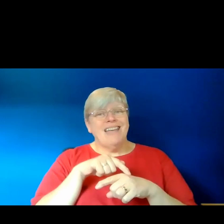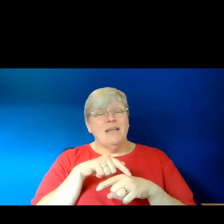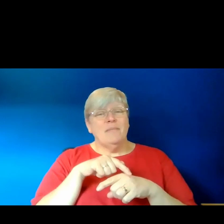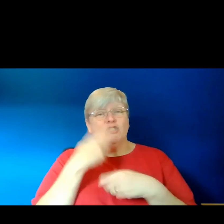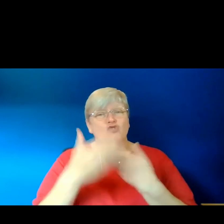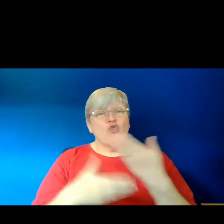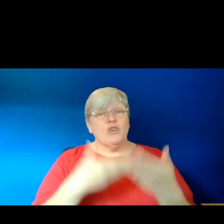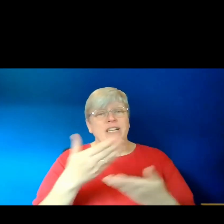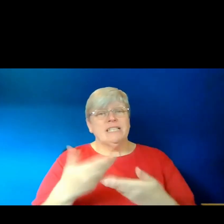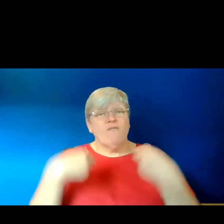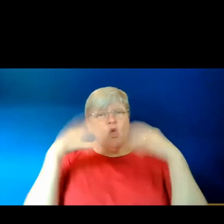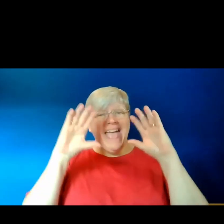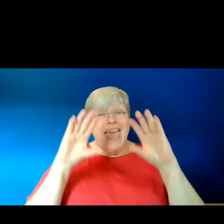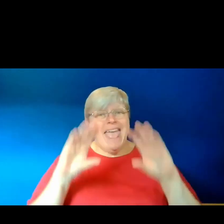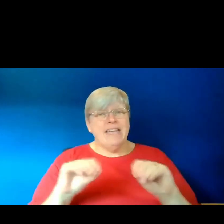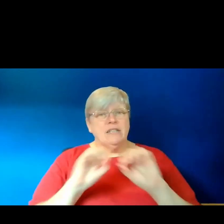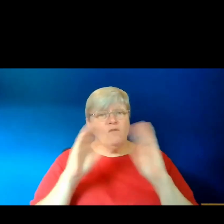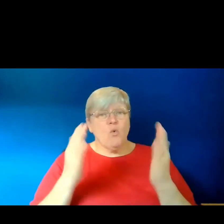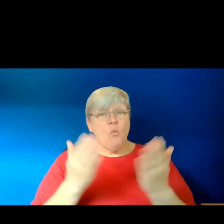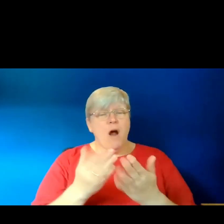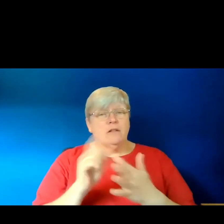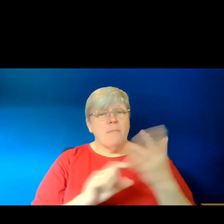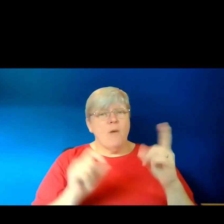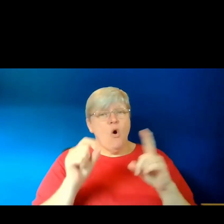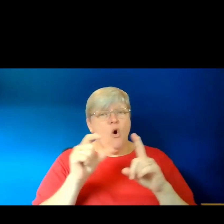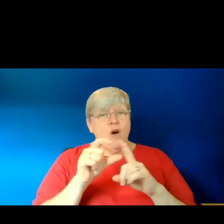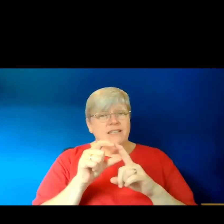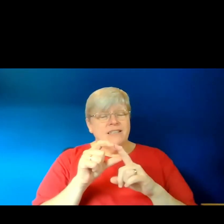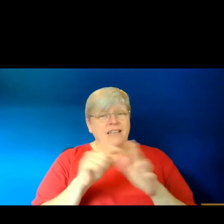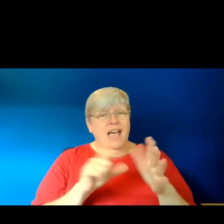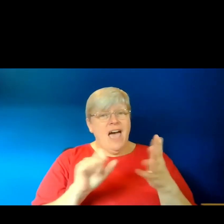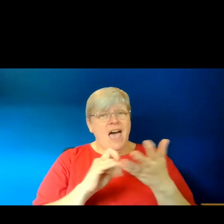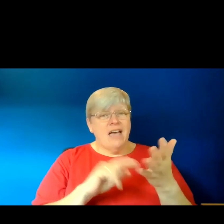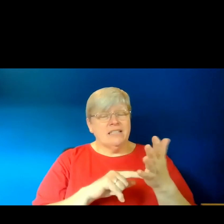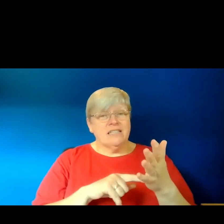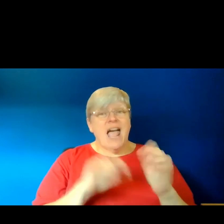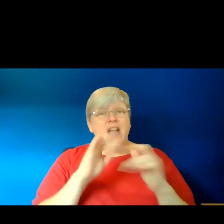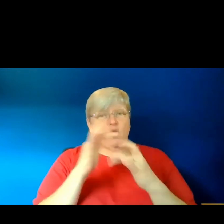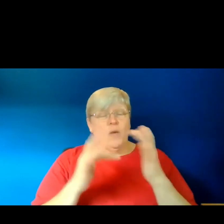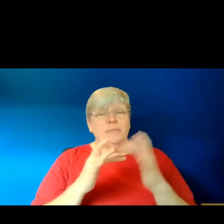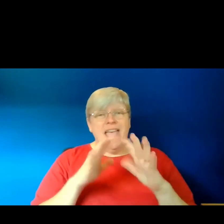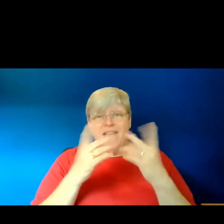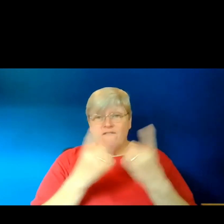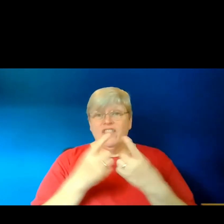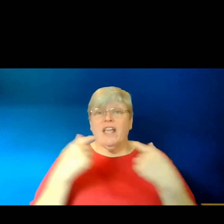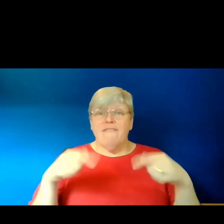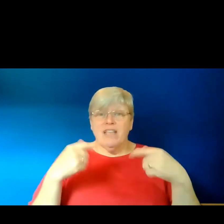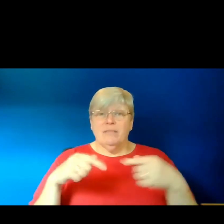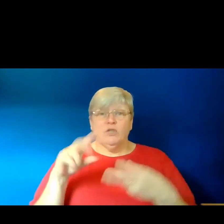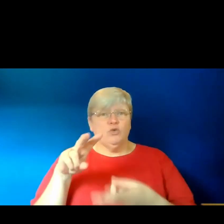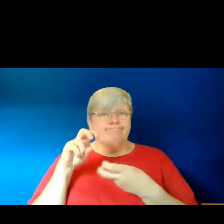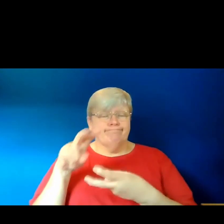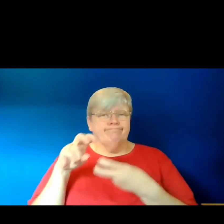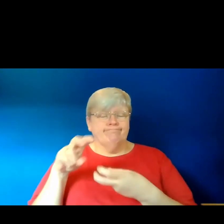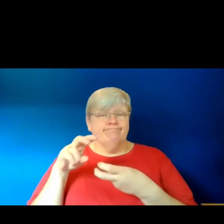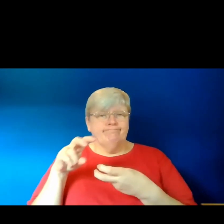World podcast and their website. So everything on that is available to listen to and read online. They've commissioned loads